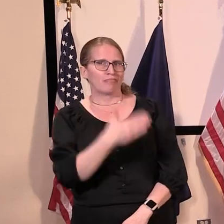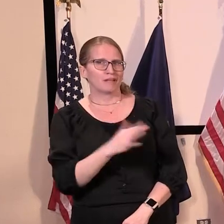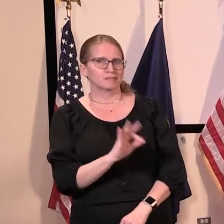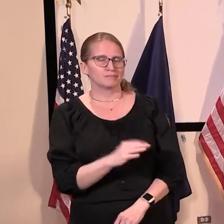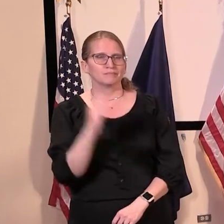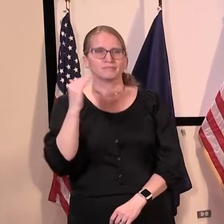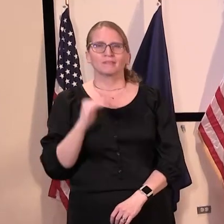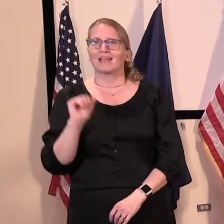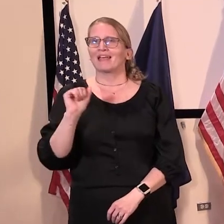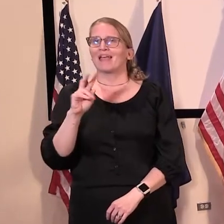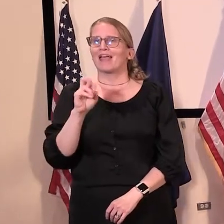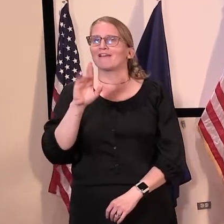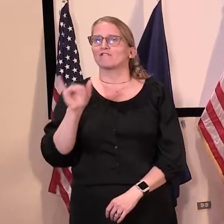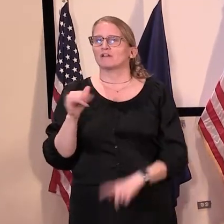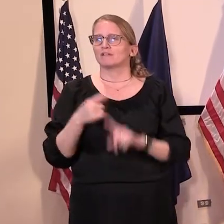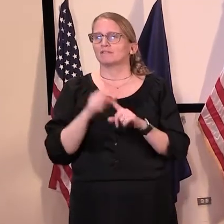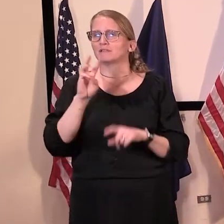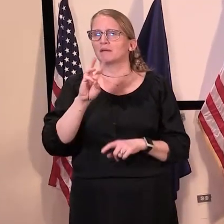Avery, WCAX.